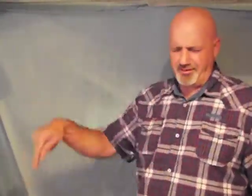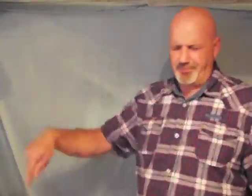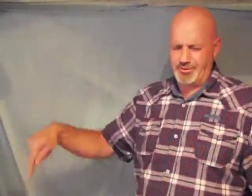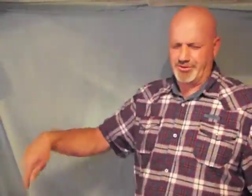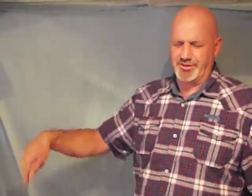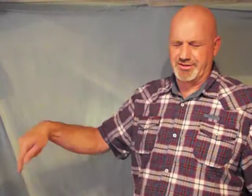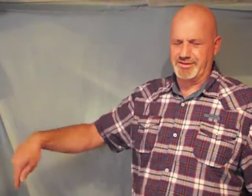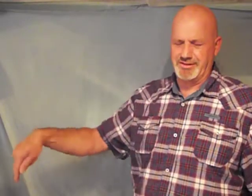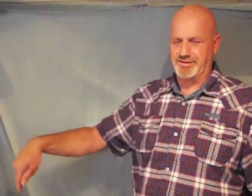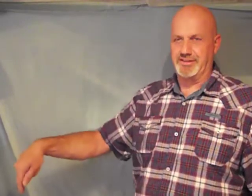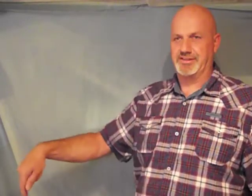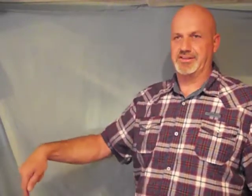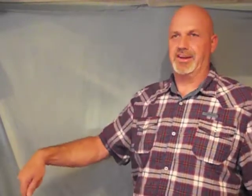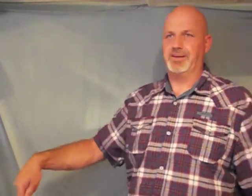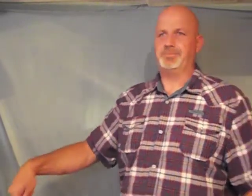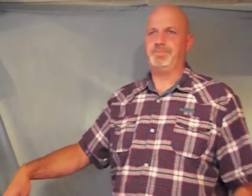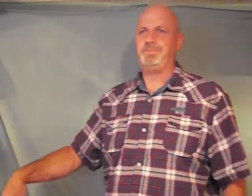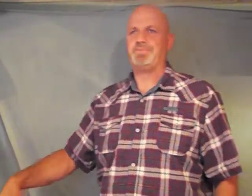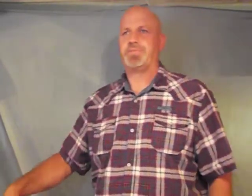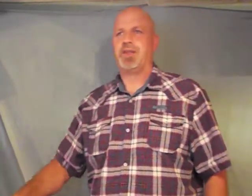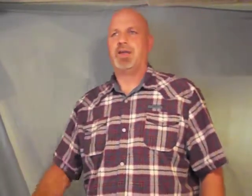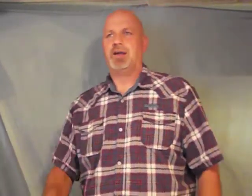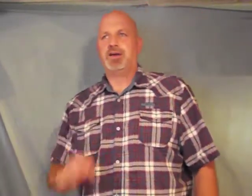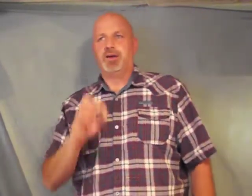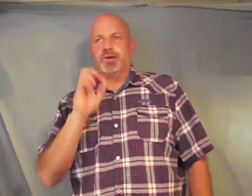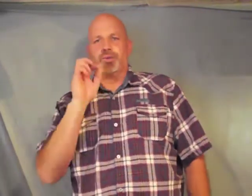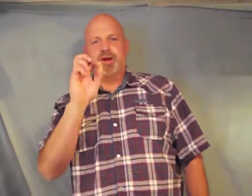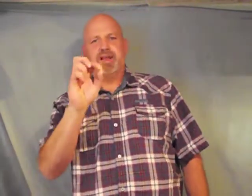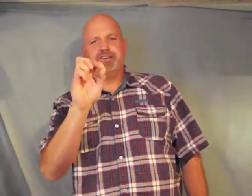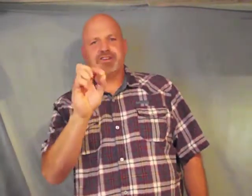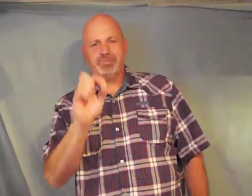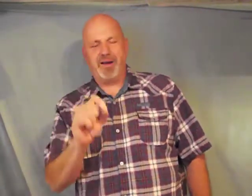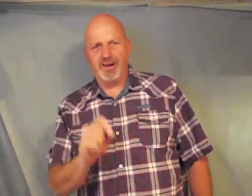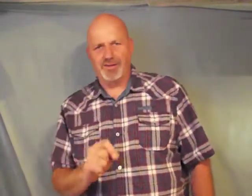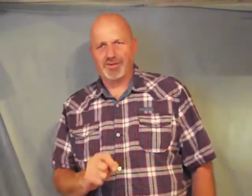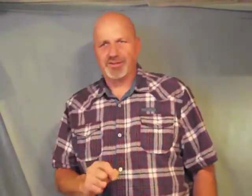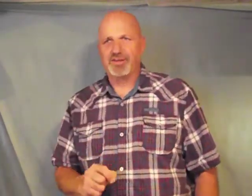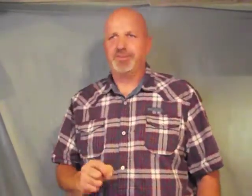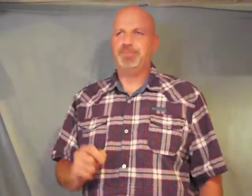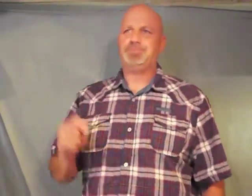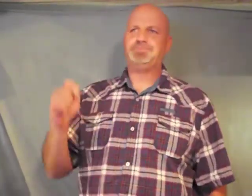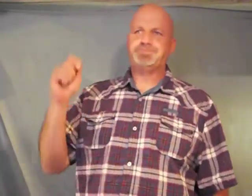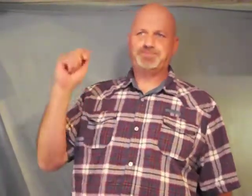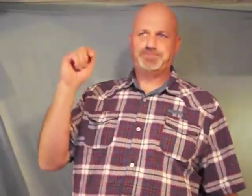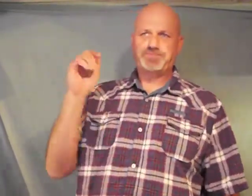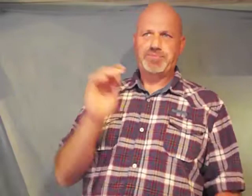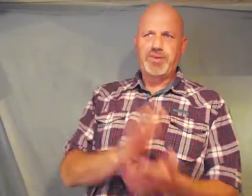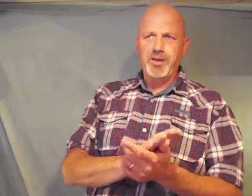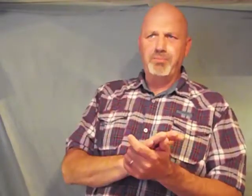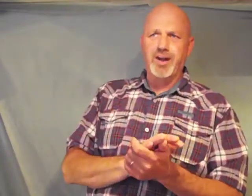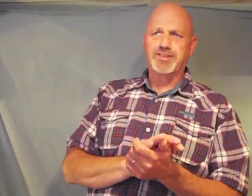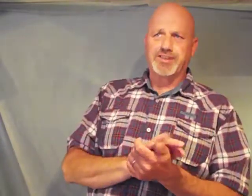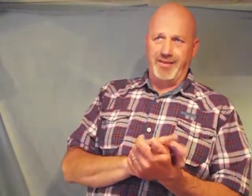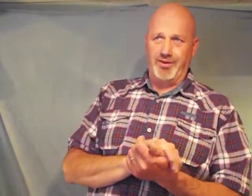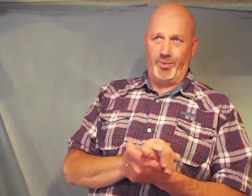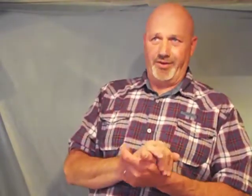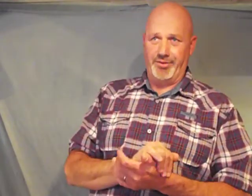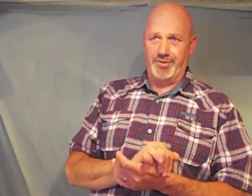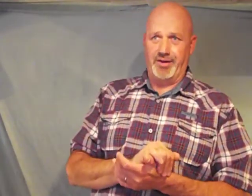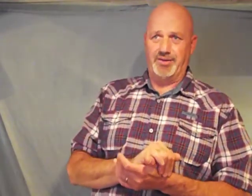food sources in Jesus name religious barriers Mark 7 1-13